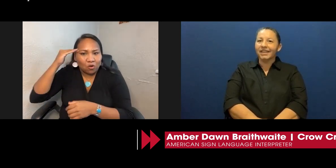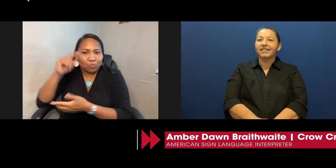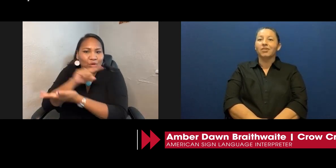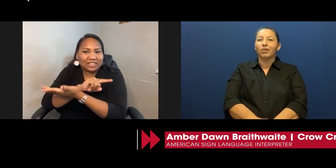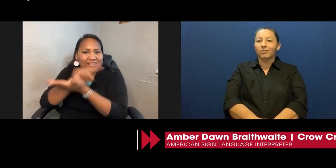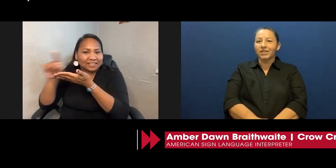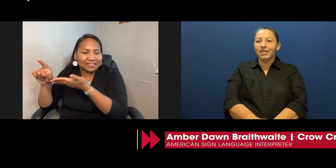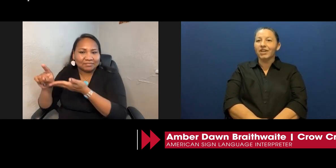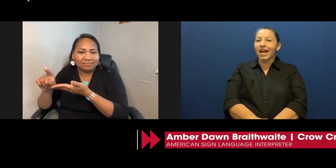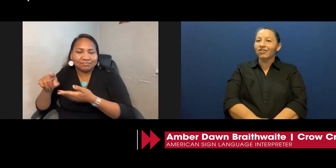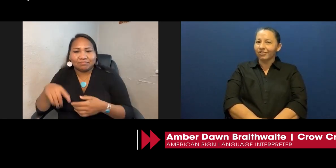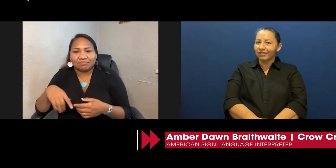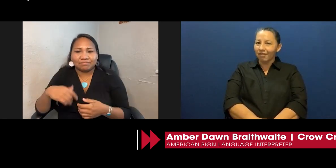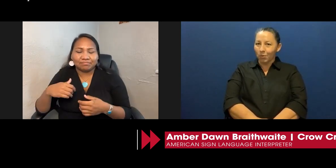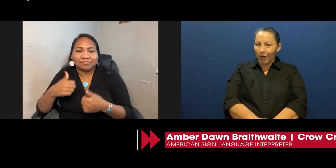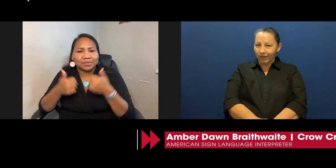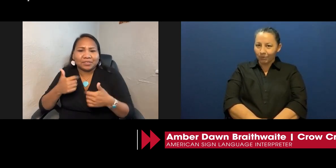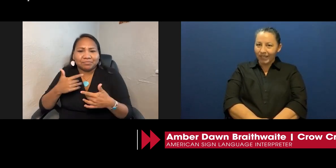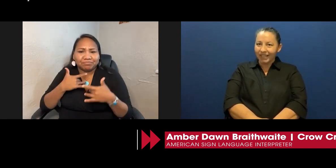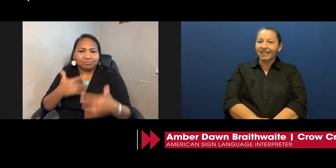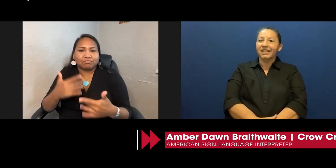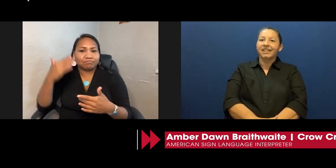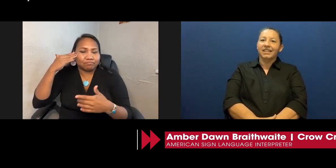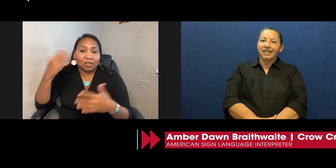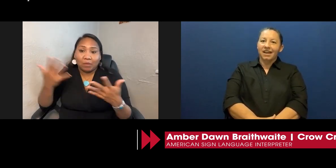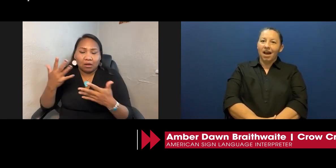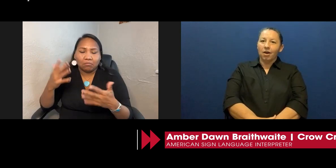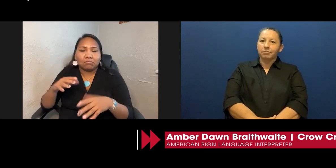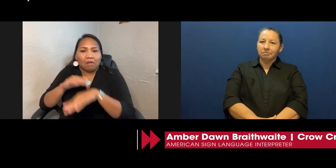you and in honor of the International Deaf Awareness Week.